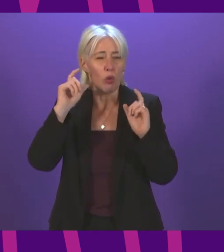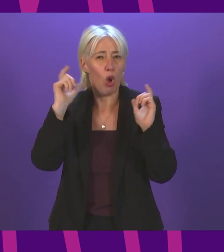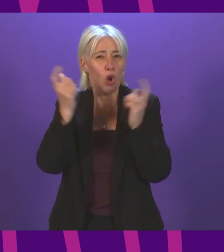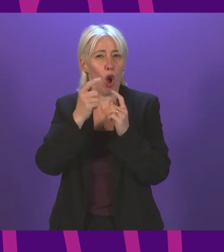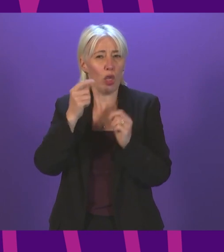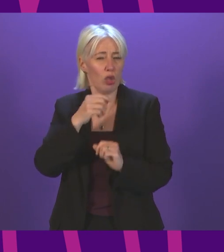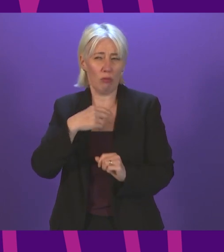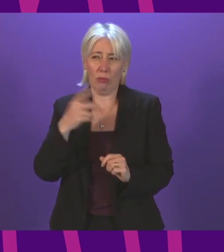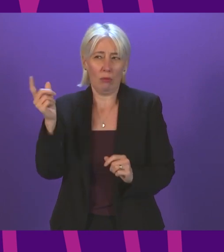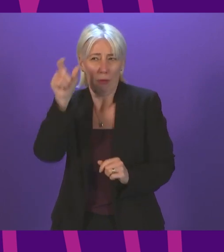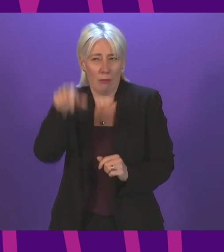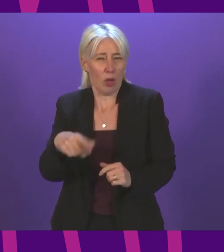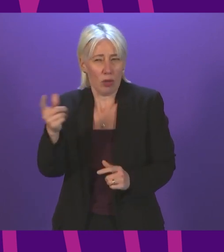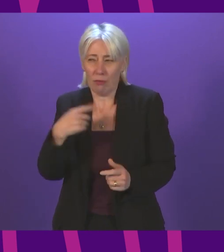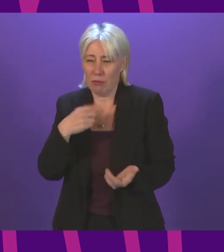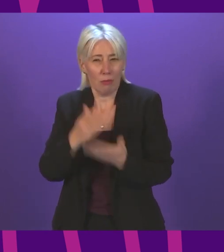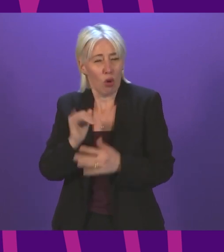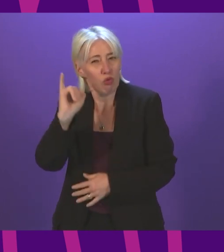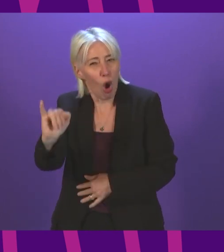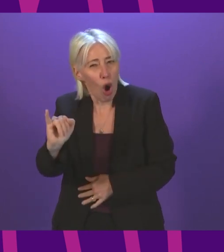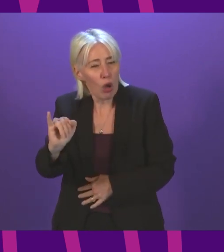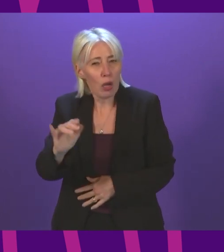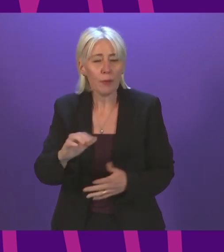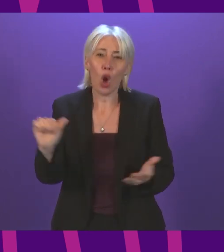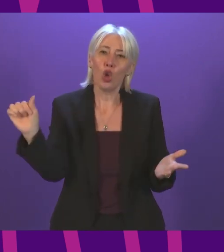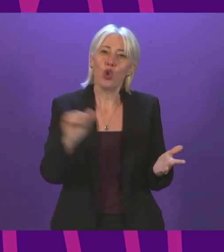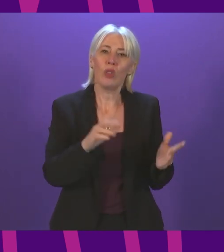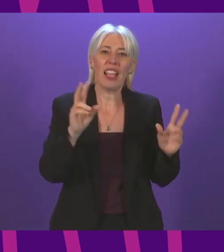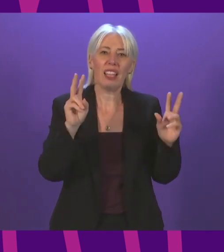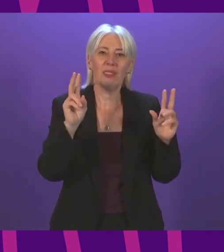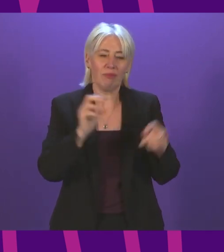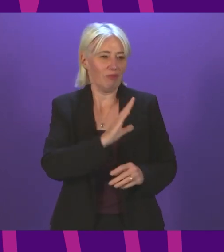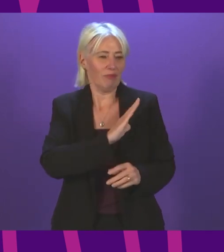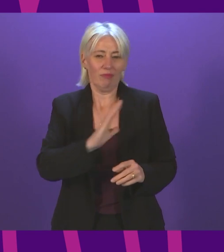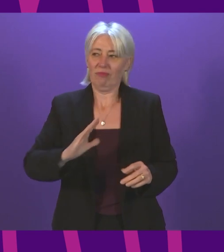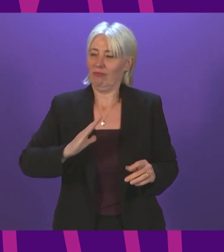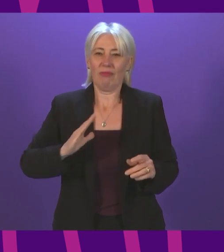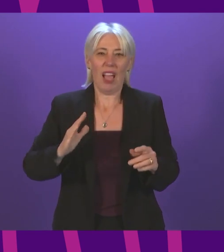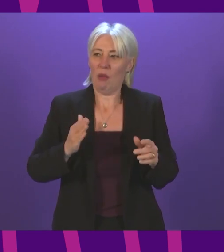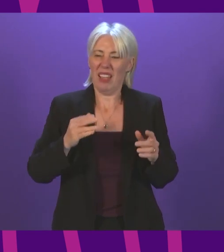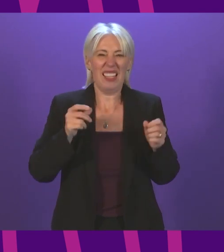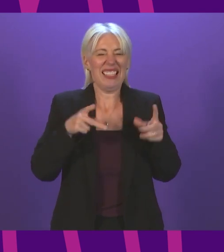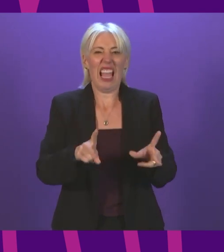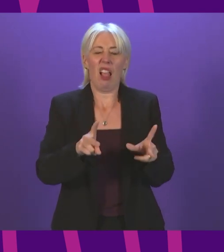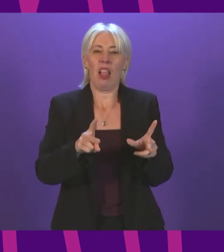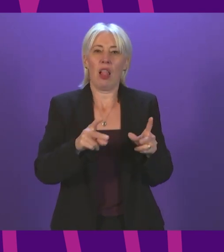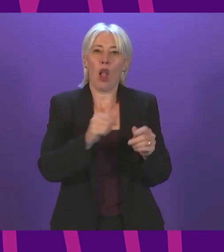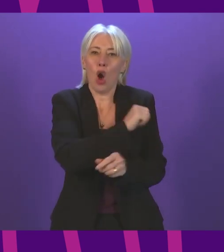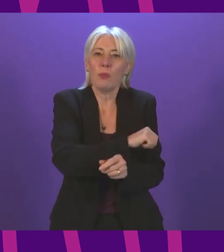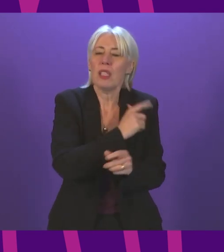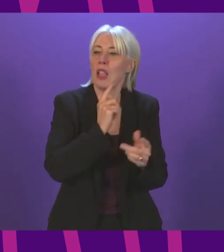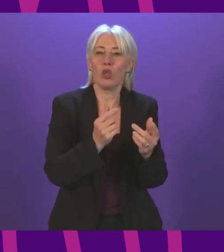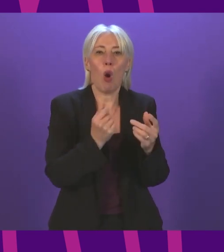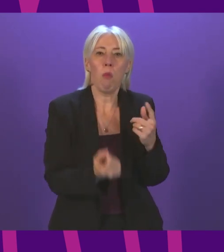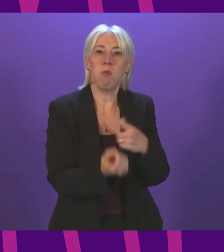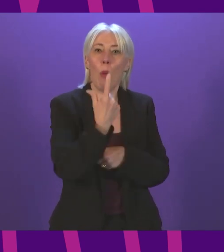And will he urgently consider temporary wards or field hospitals like the Louisa Jordan? Cabinet Secretary. Can I say to